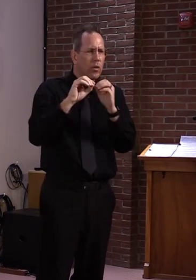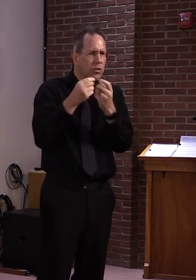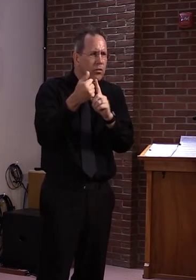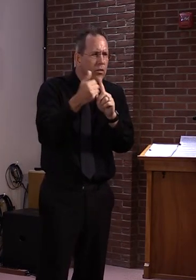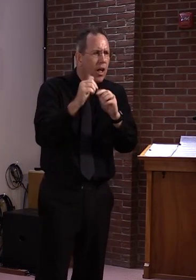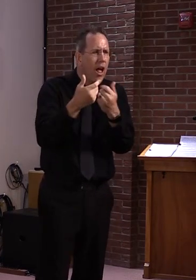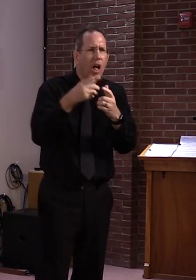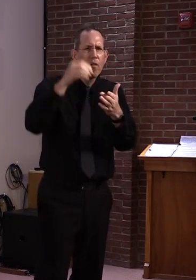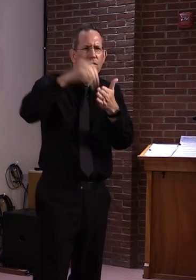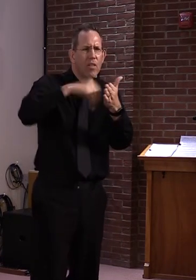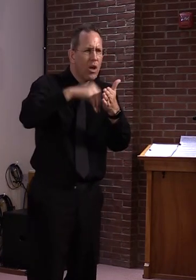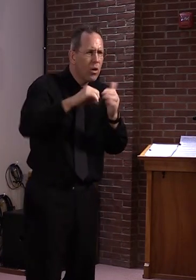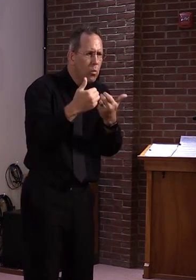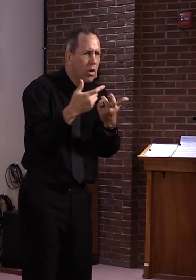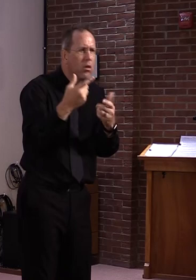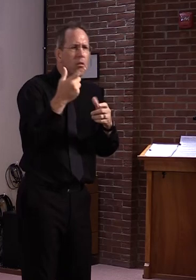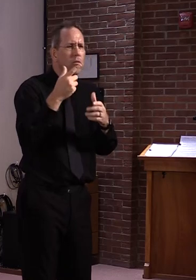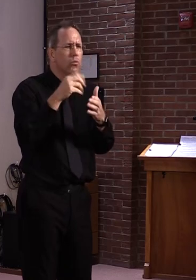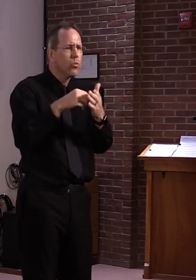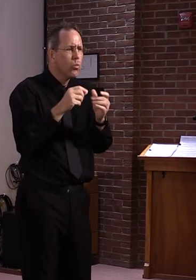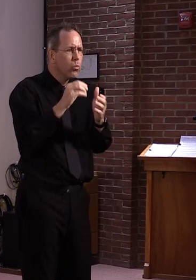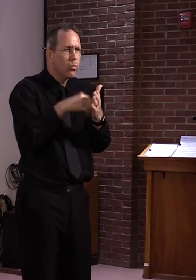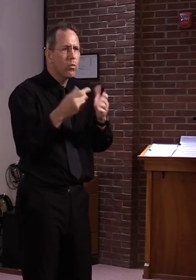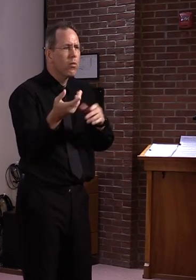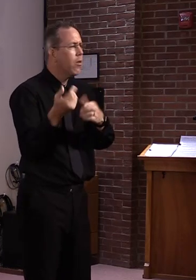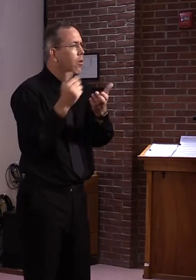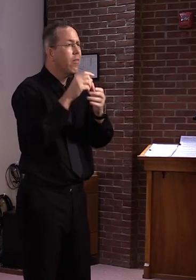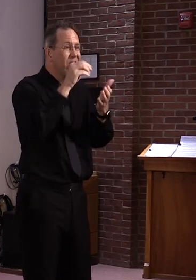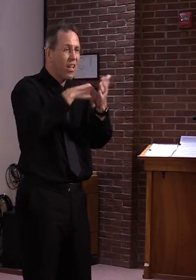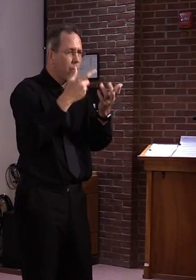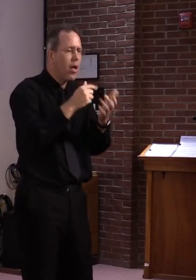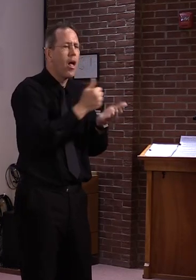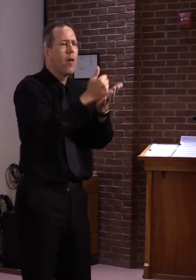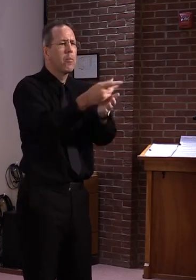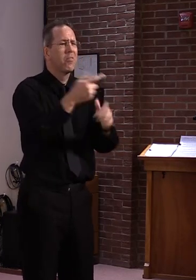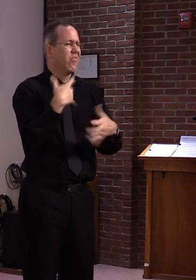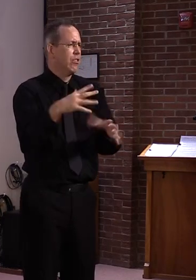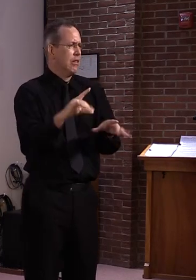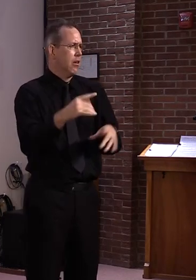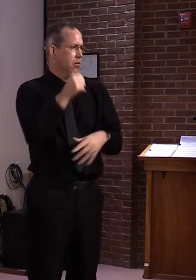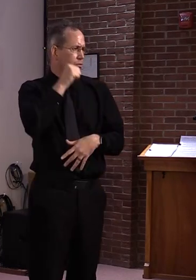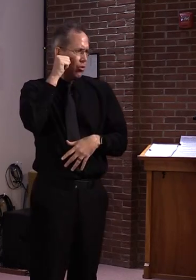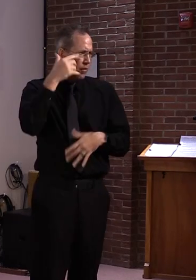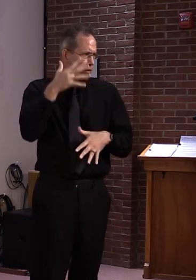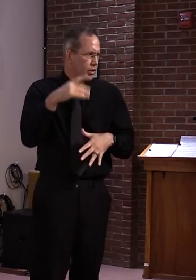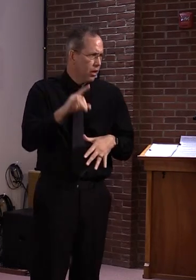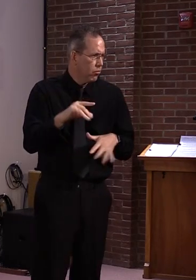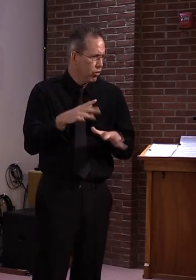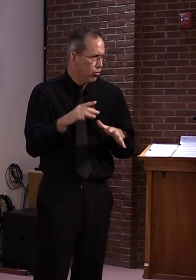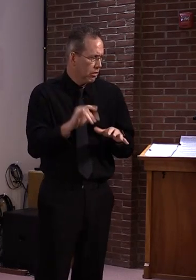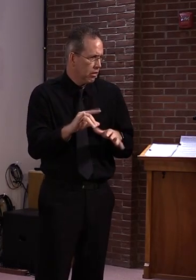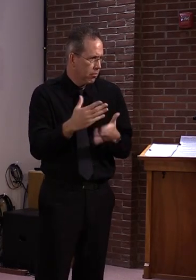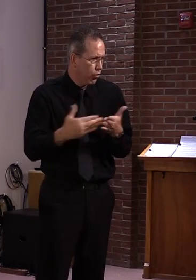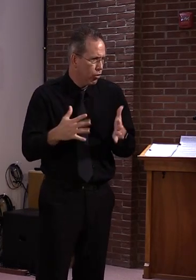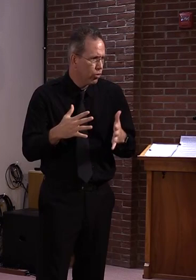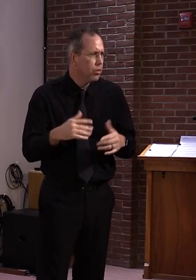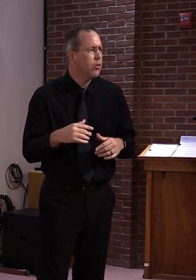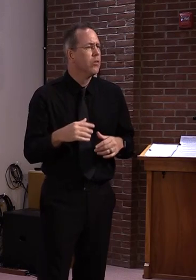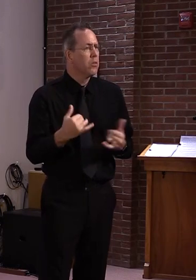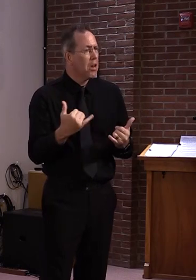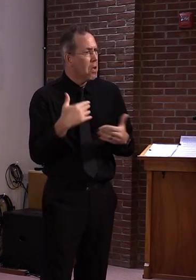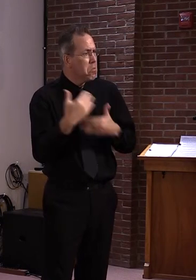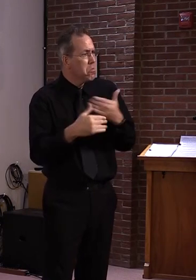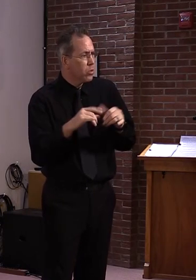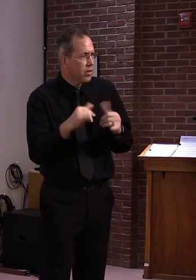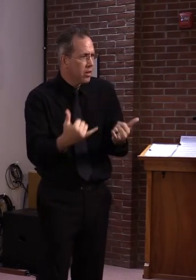I believe they're in the process of doing that. But even if they don't get that designation, to actually